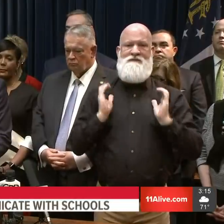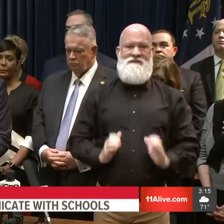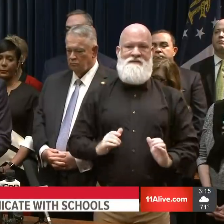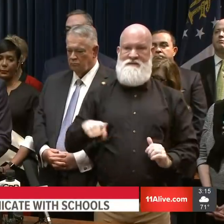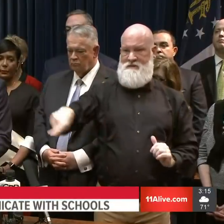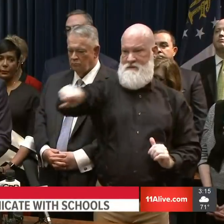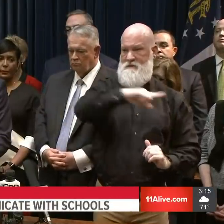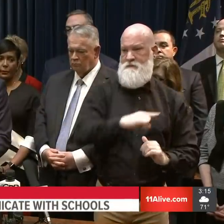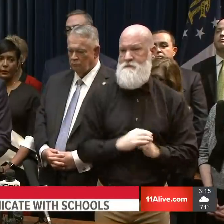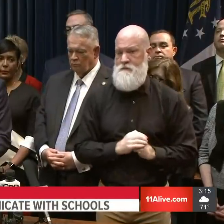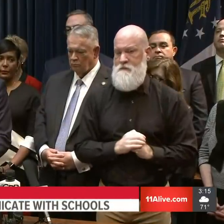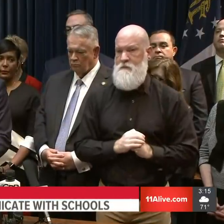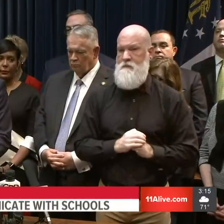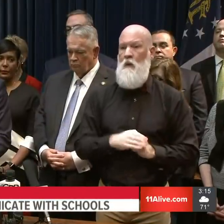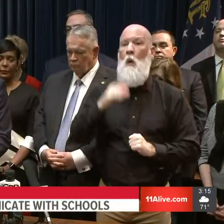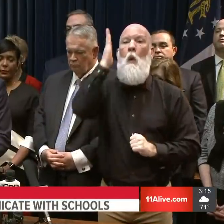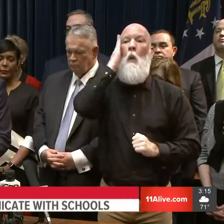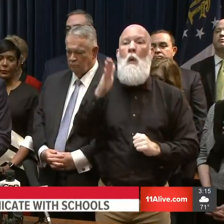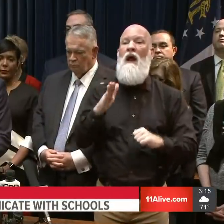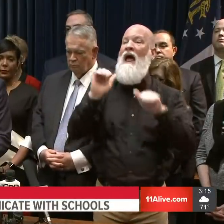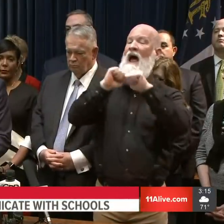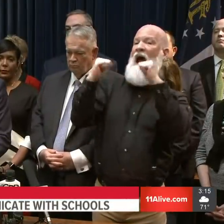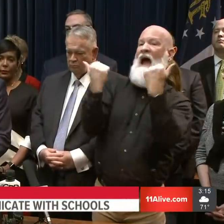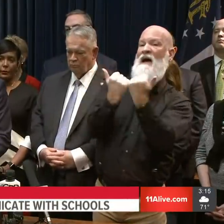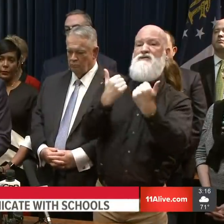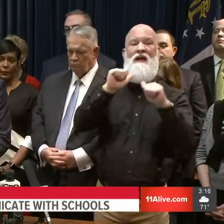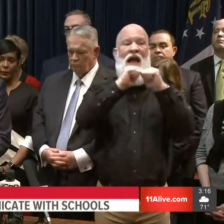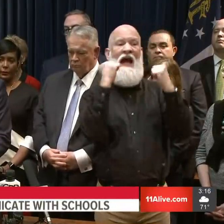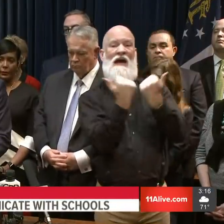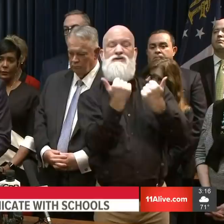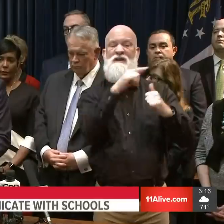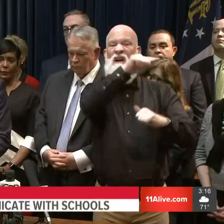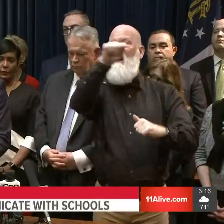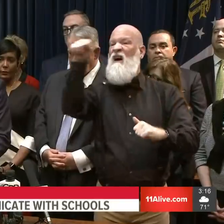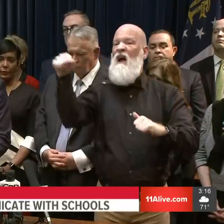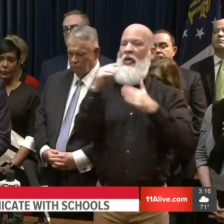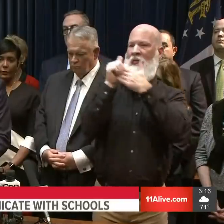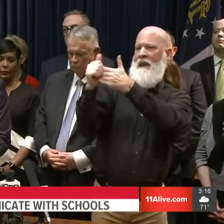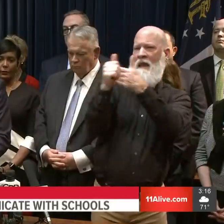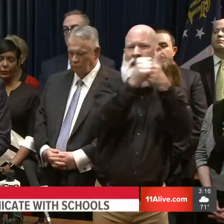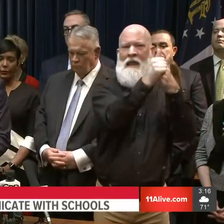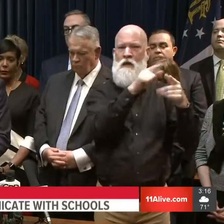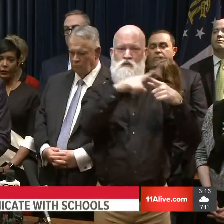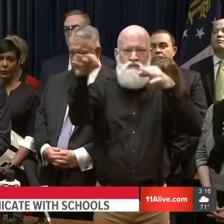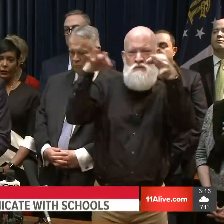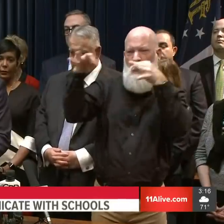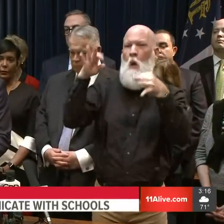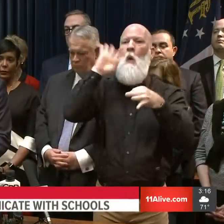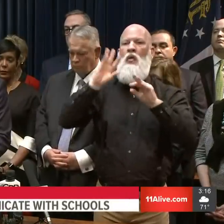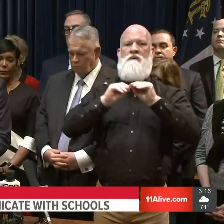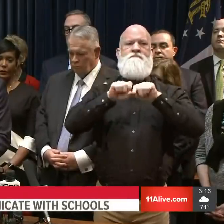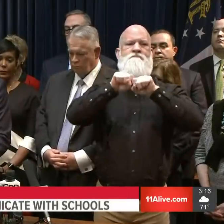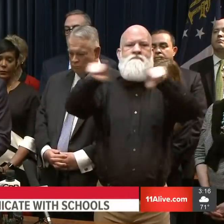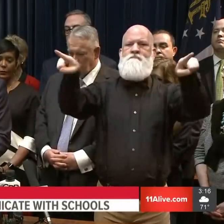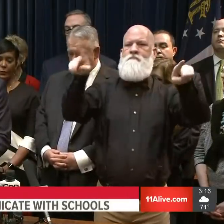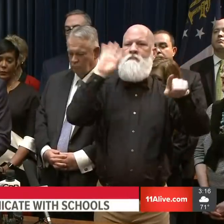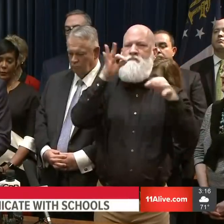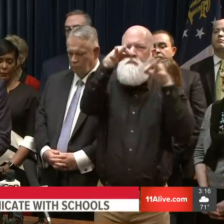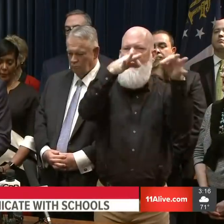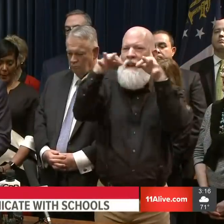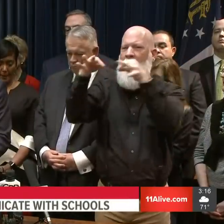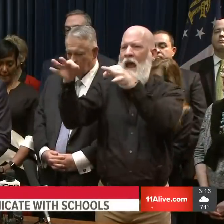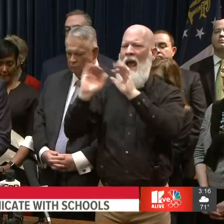out guidance to all agency leaders shortly after this press conference to ensure that they have the right plans in place for implementation.